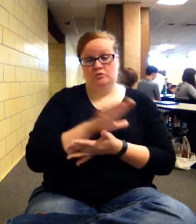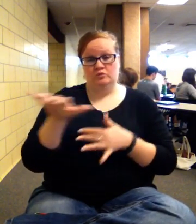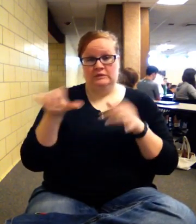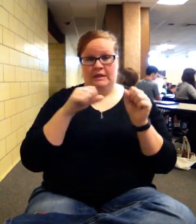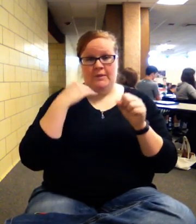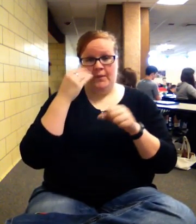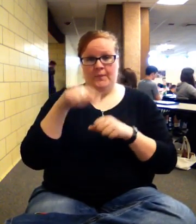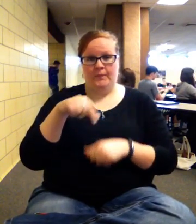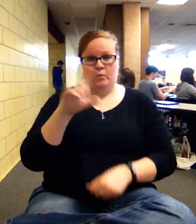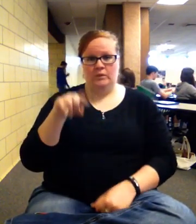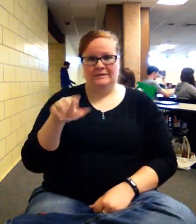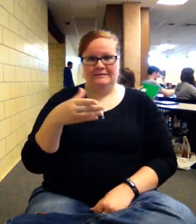quiz things